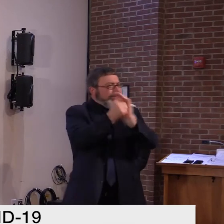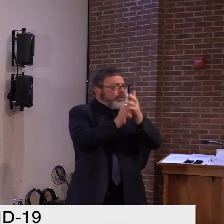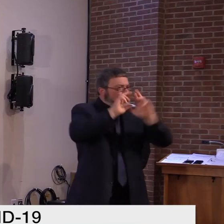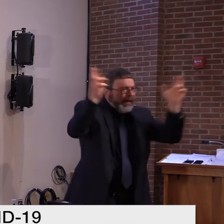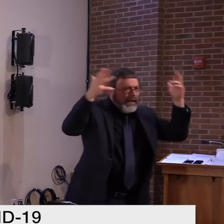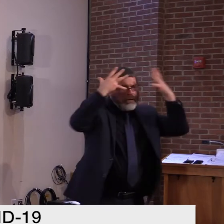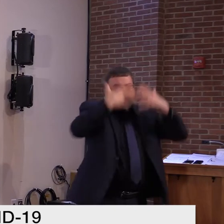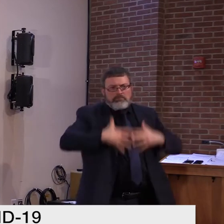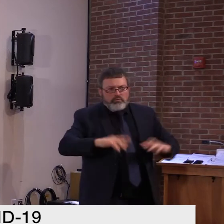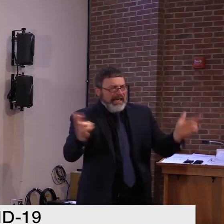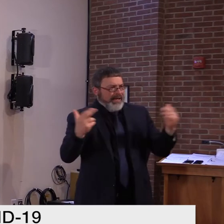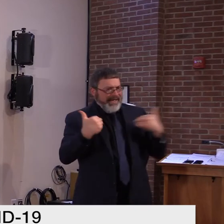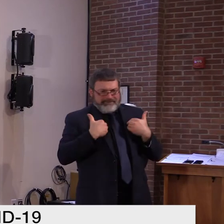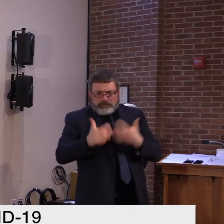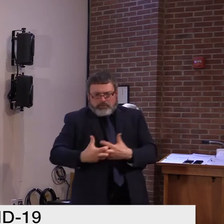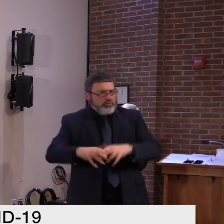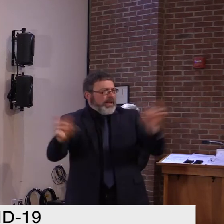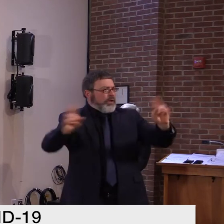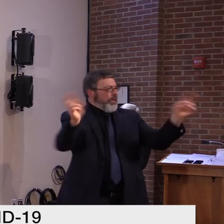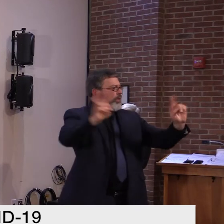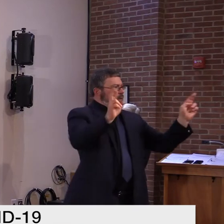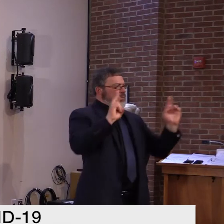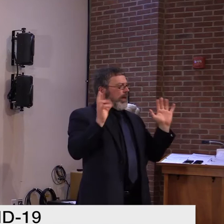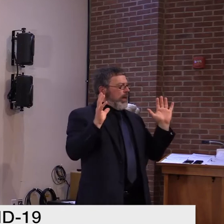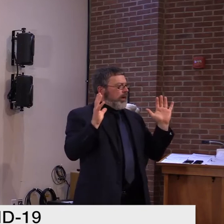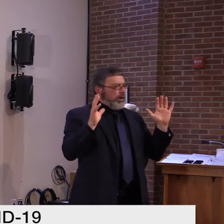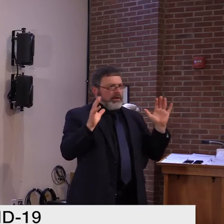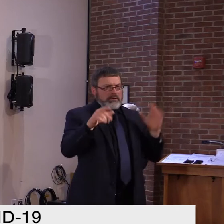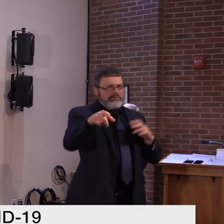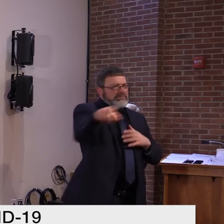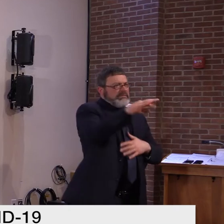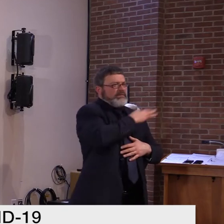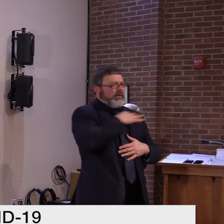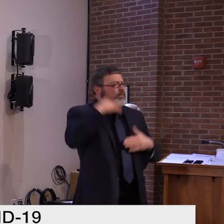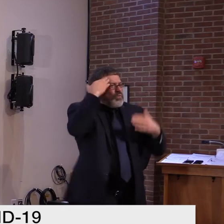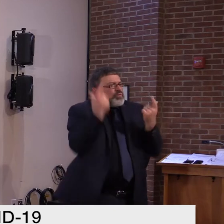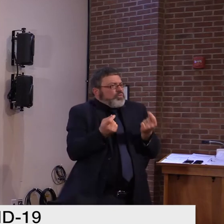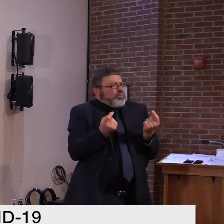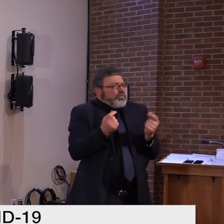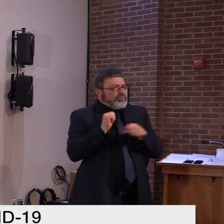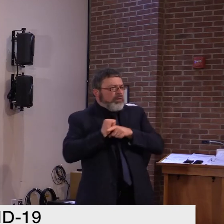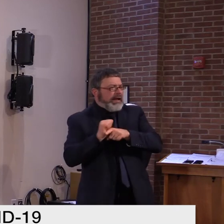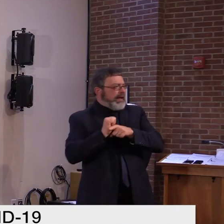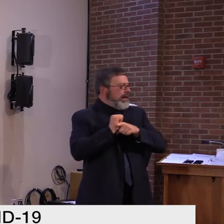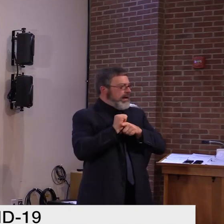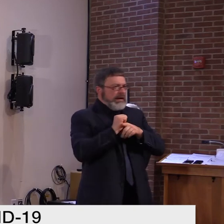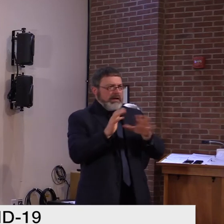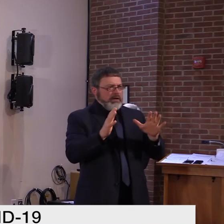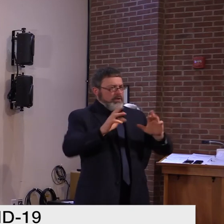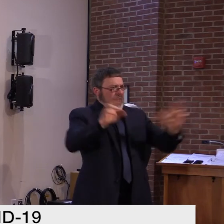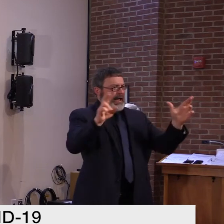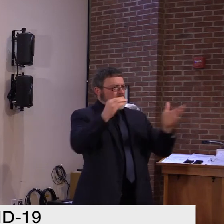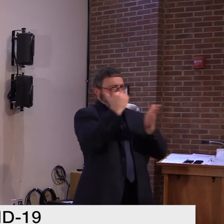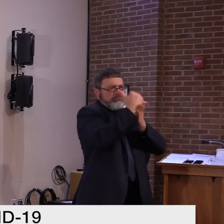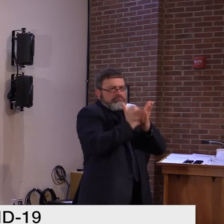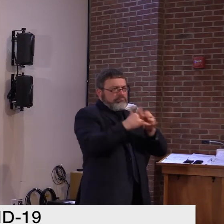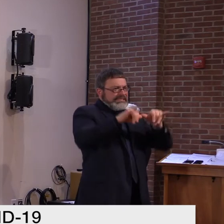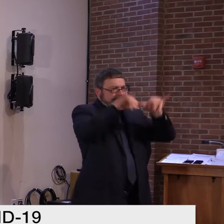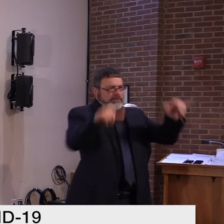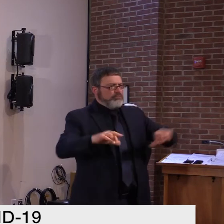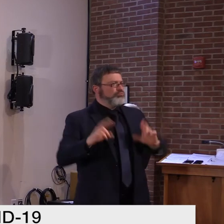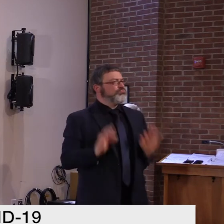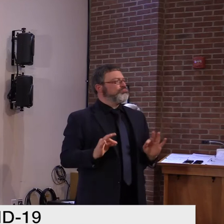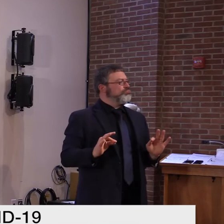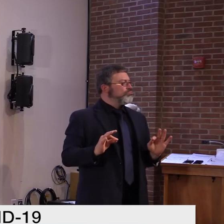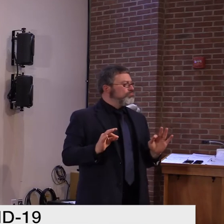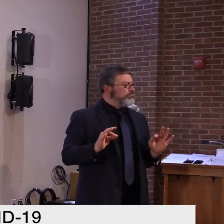So the preparedness part and the kind of understanding where this leads